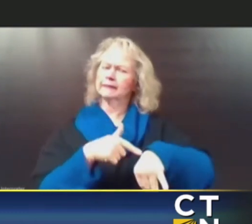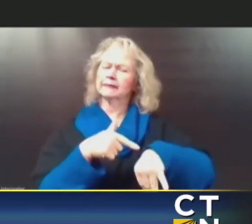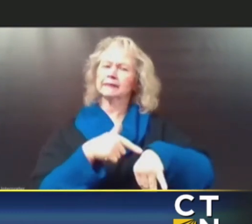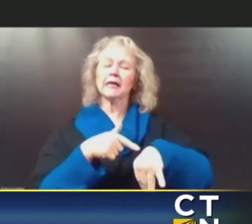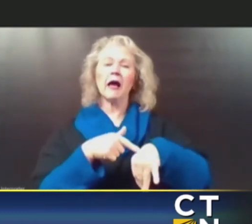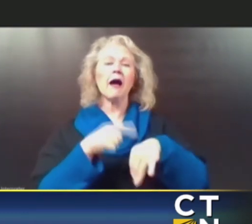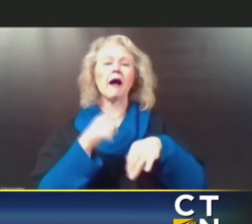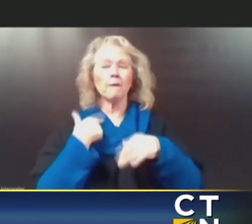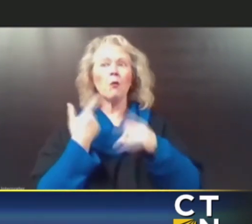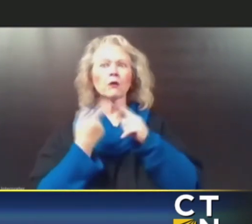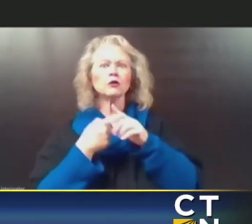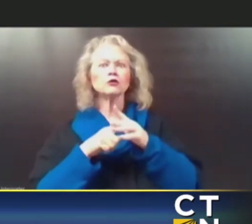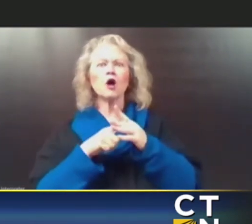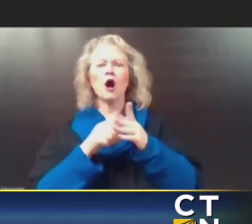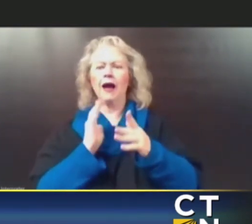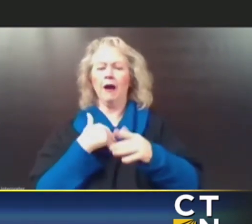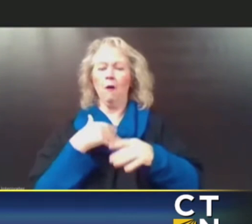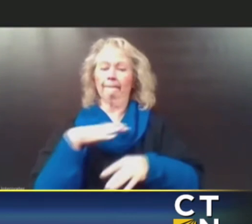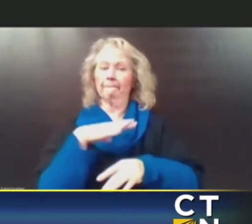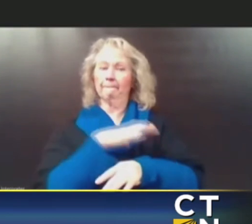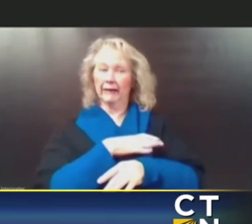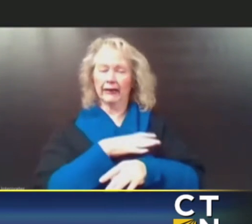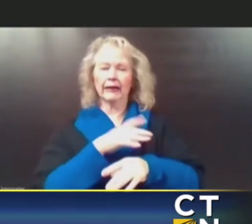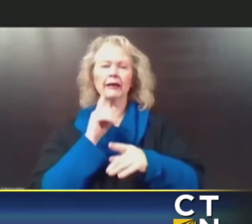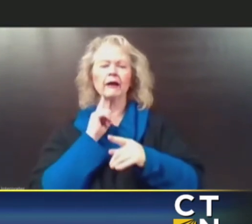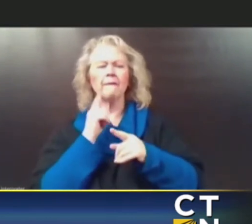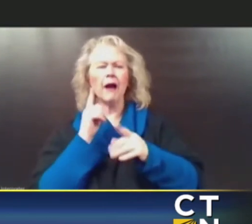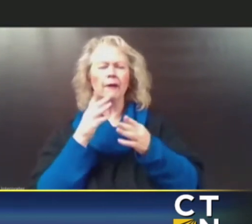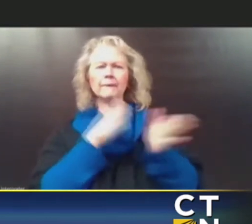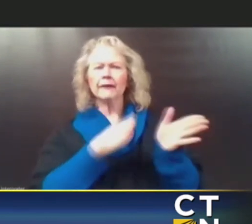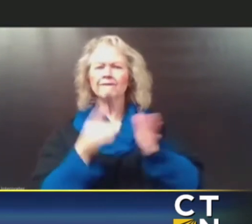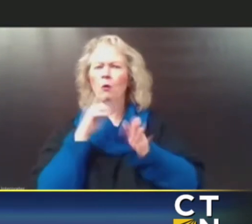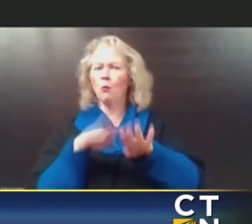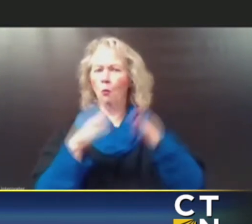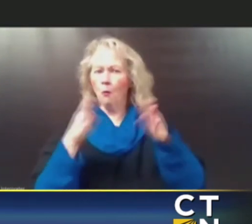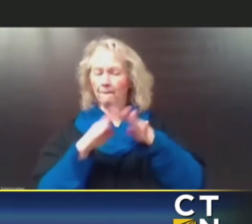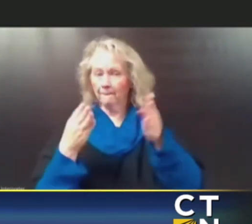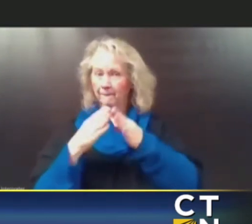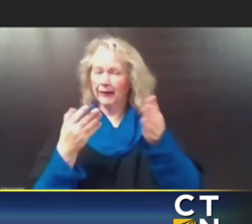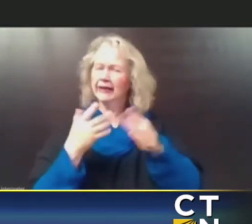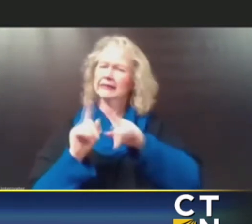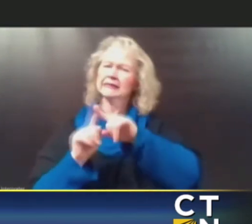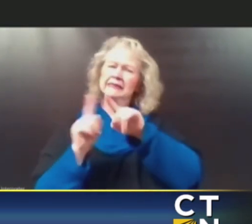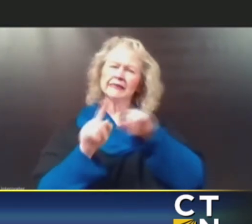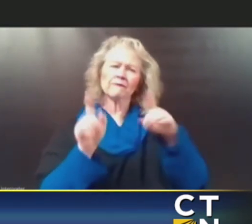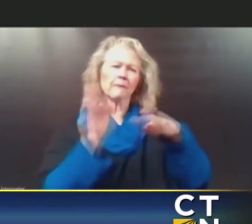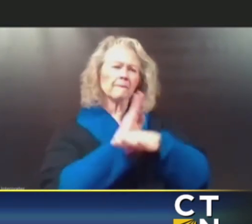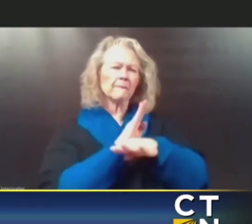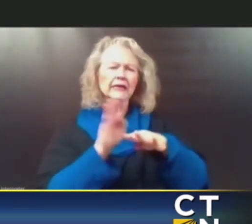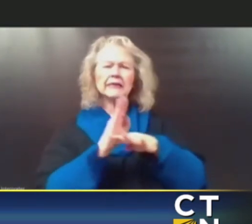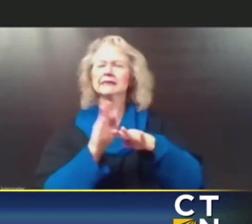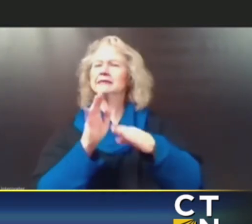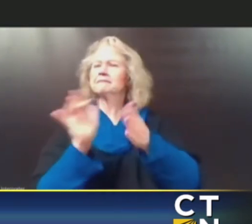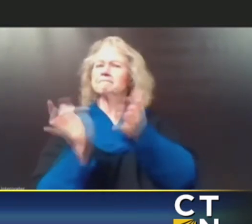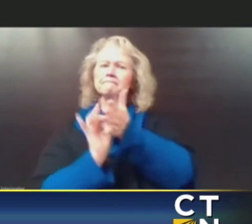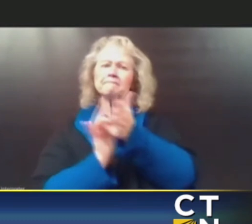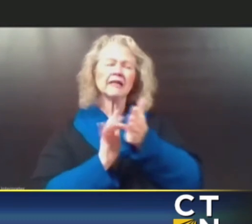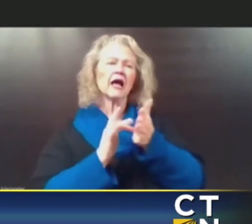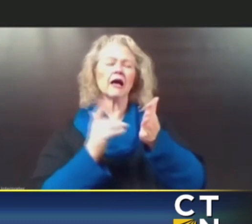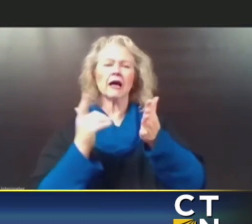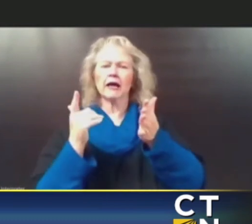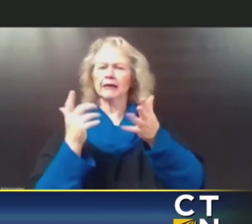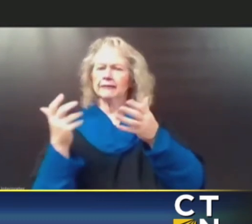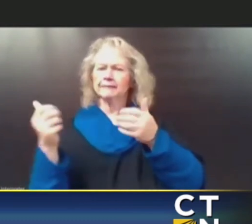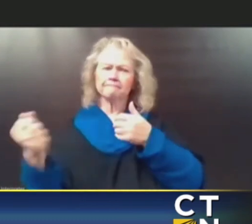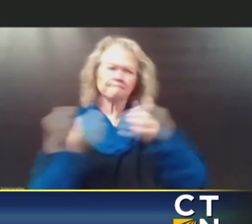up our reopening committee led by public health, Dr. Albert Coe led by business like Inja Nui, doing everything we can